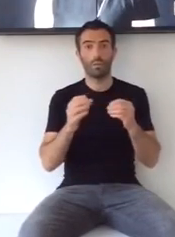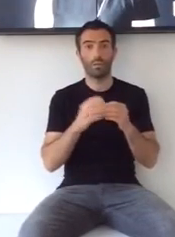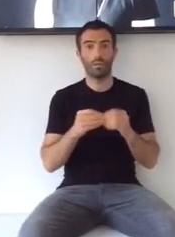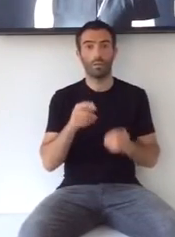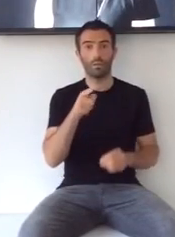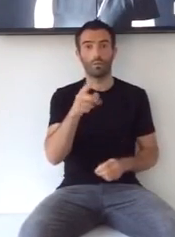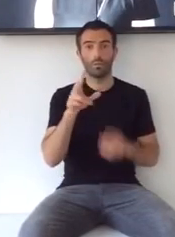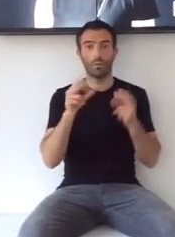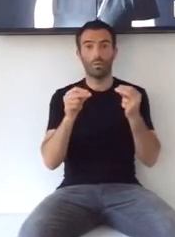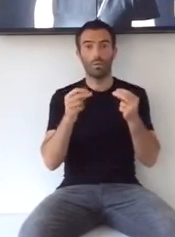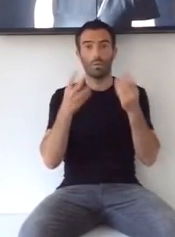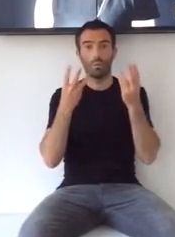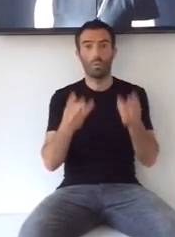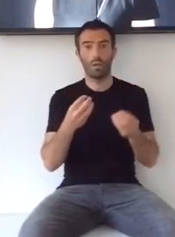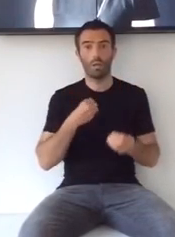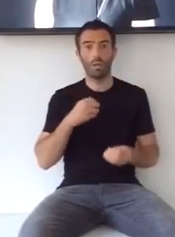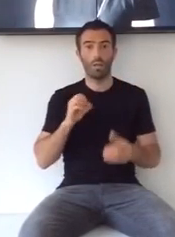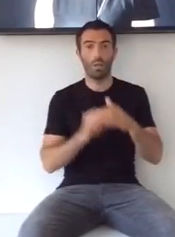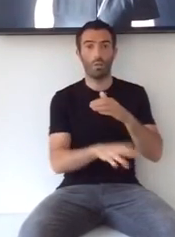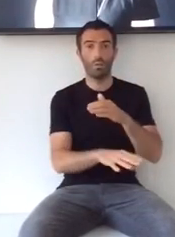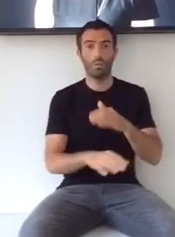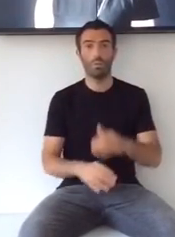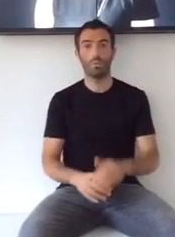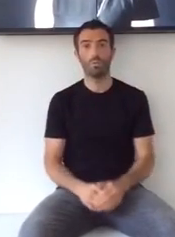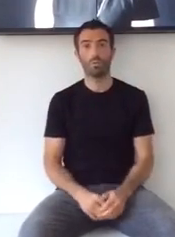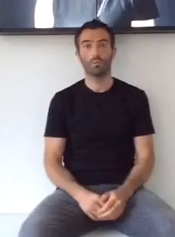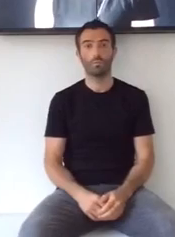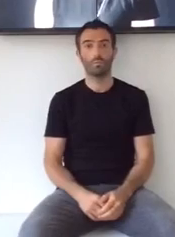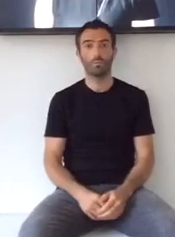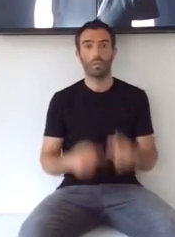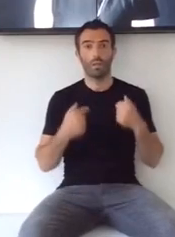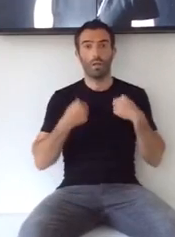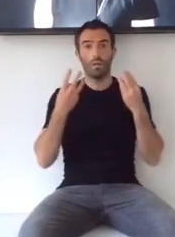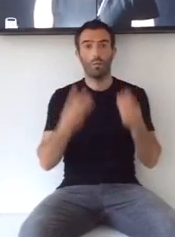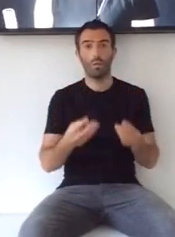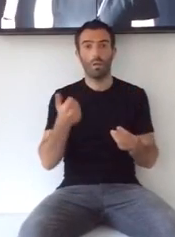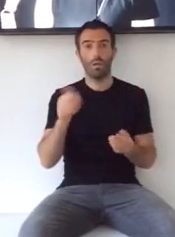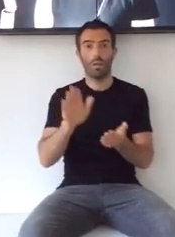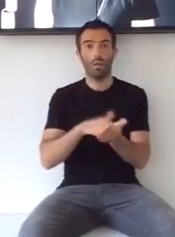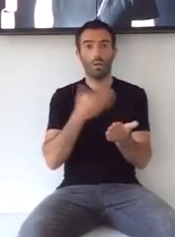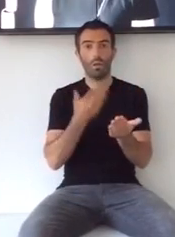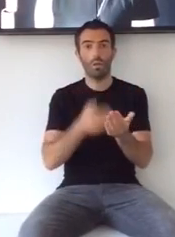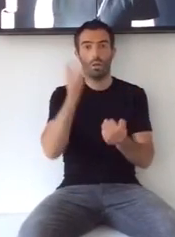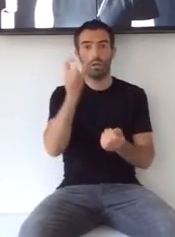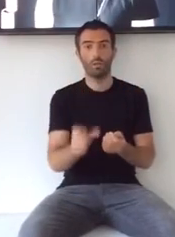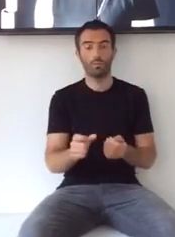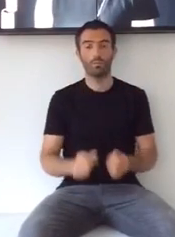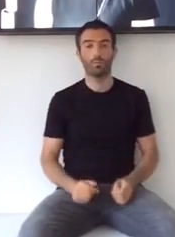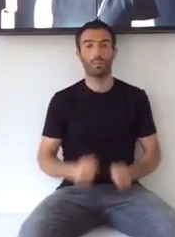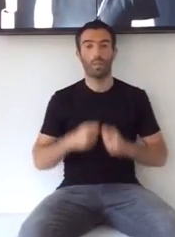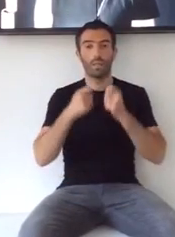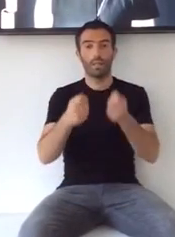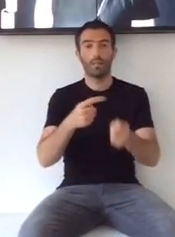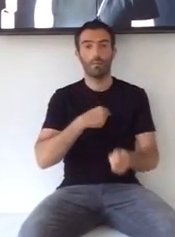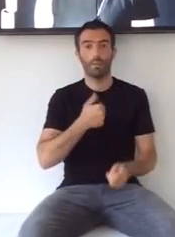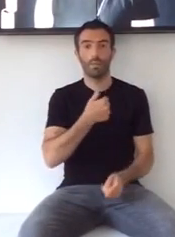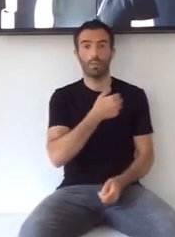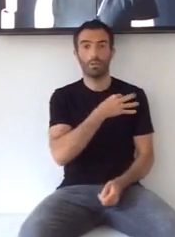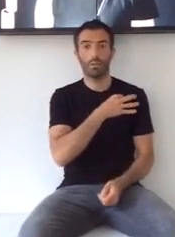that you never wanna lose I want a lawyer, give me a little